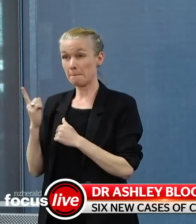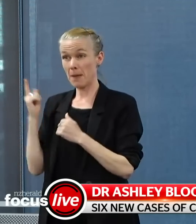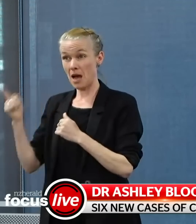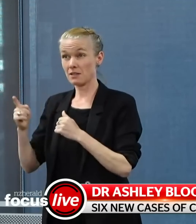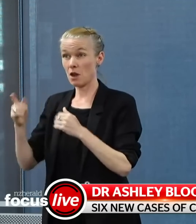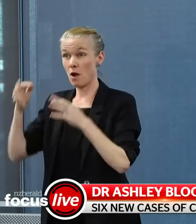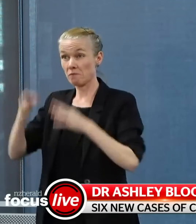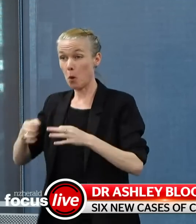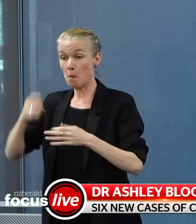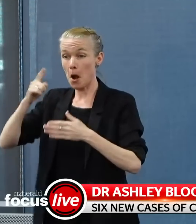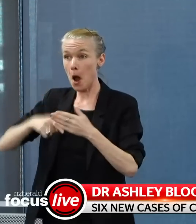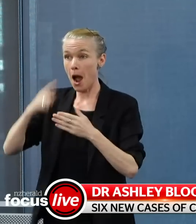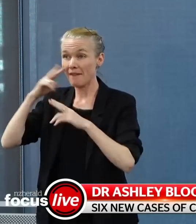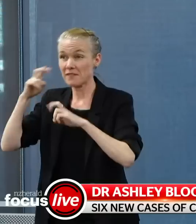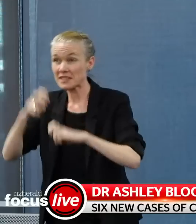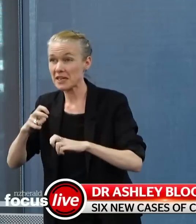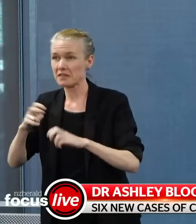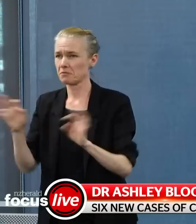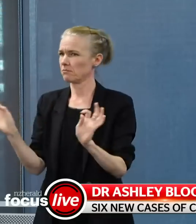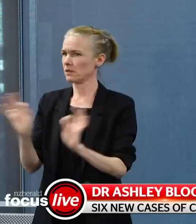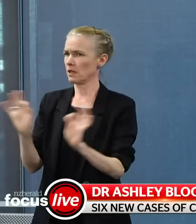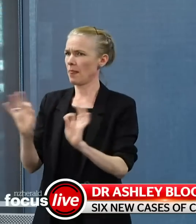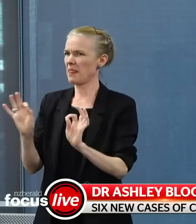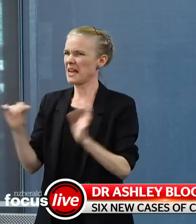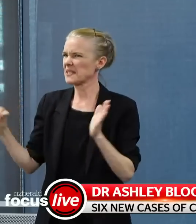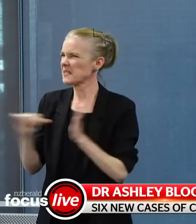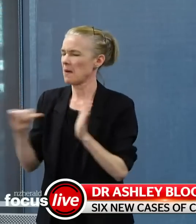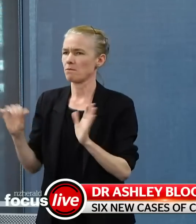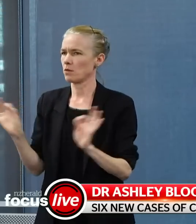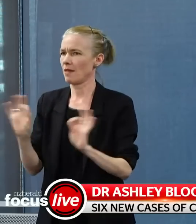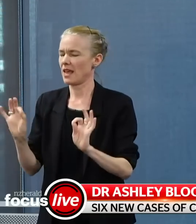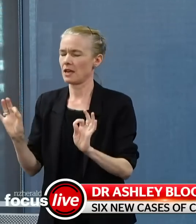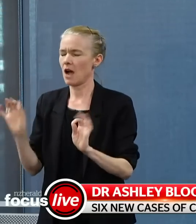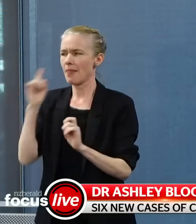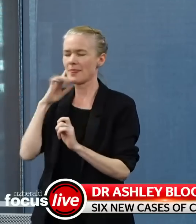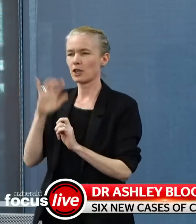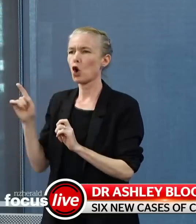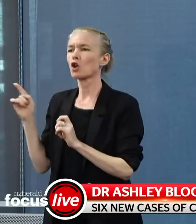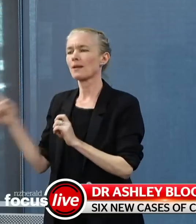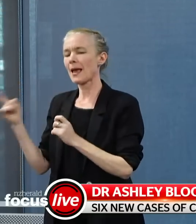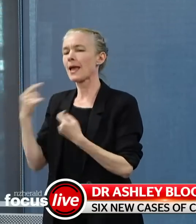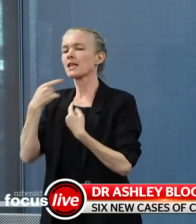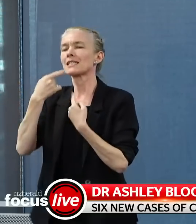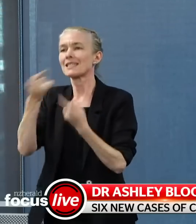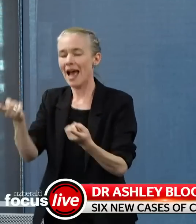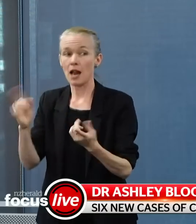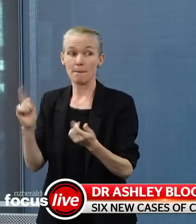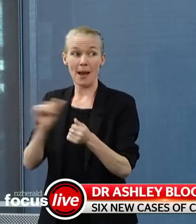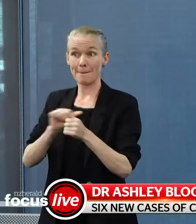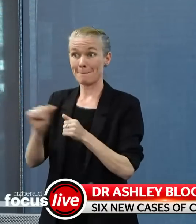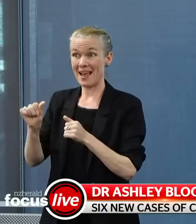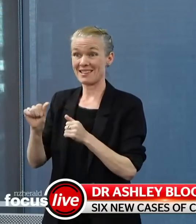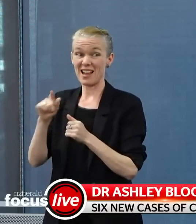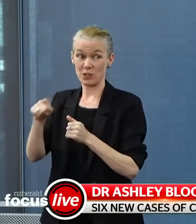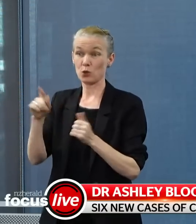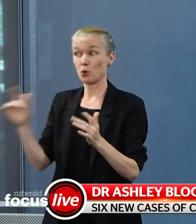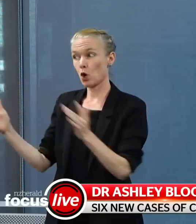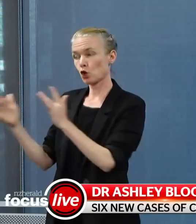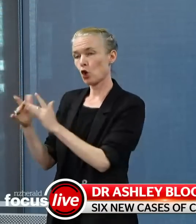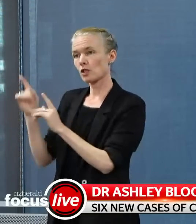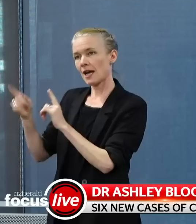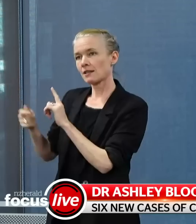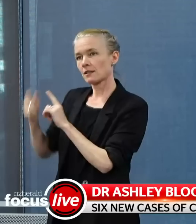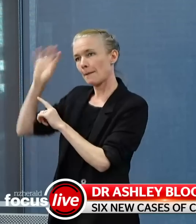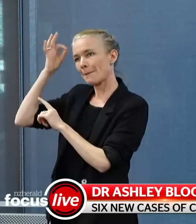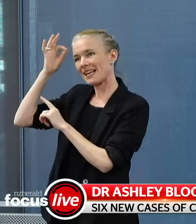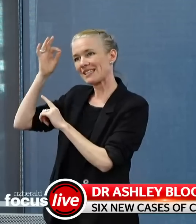as such. Or like enforcement outcome or anything like that? No, that's not my understanding. You're best to ask Commissioner Costa. But there would have